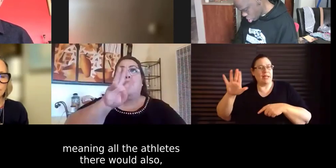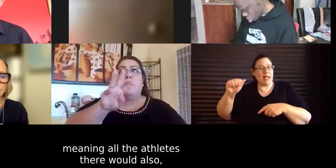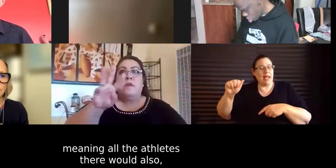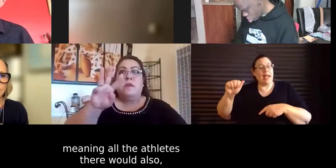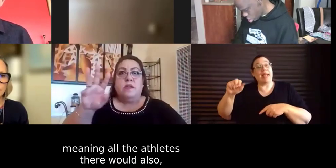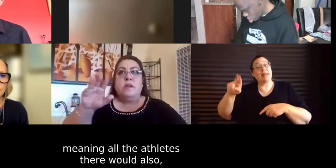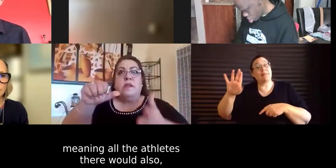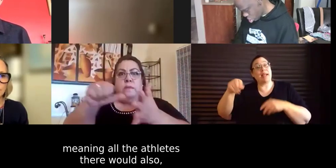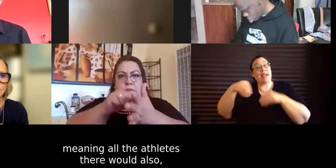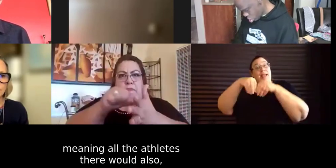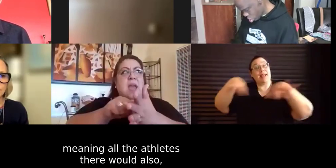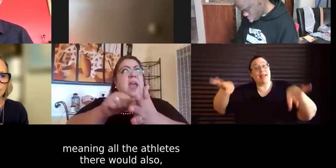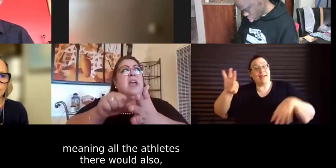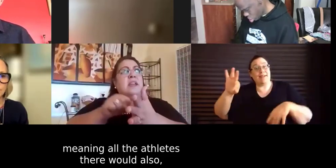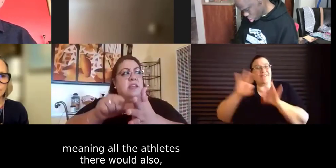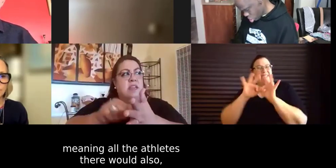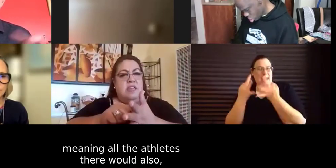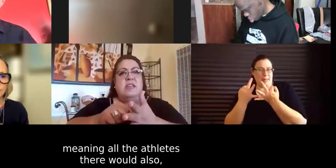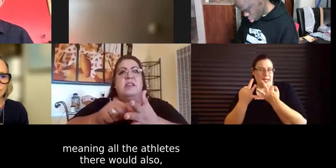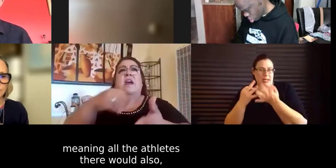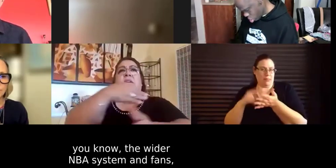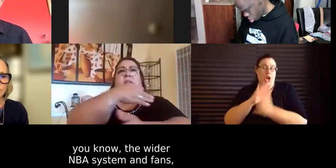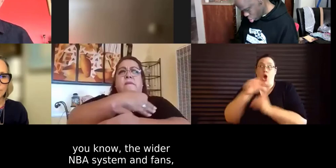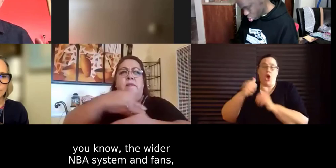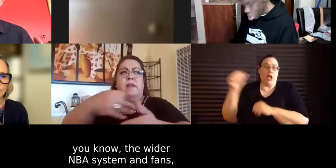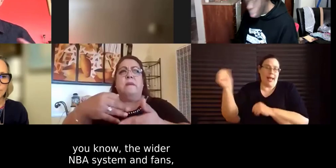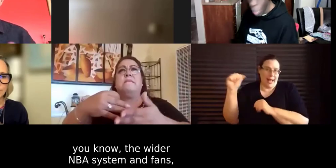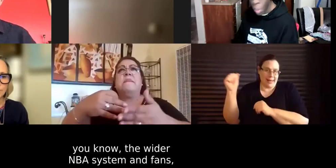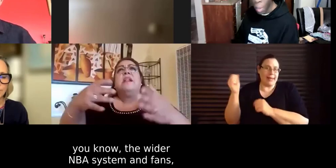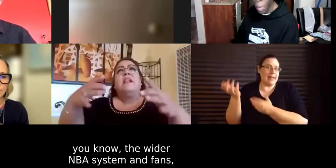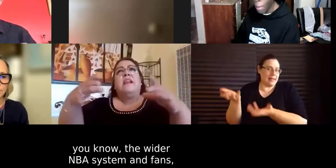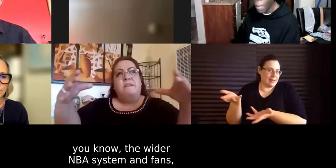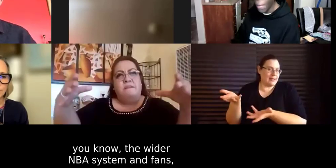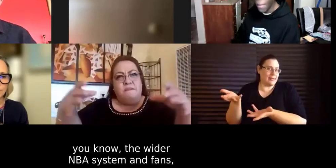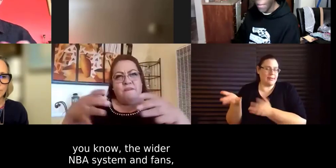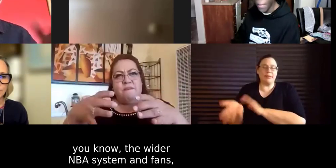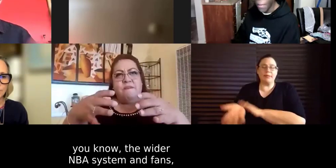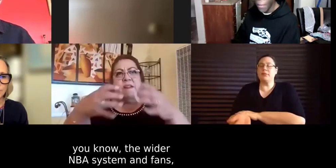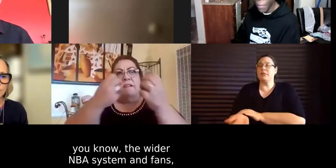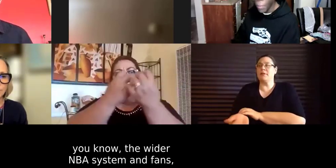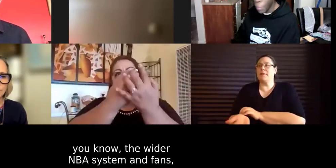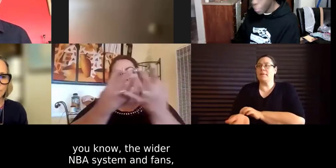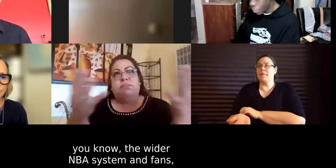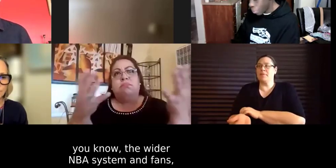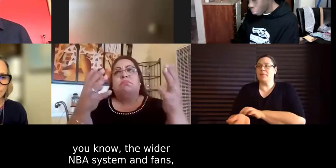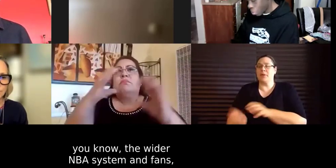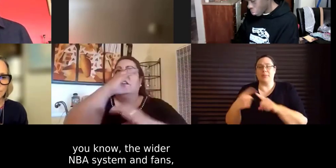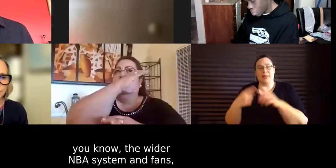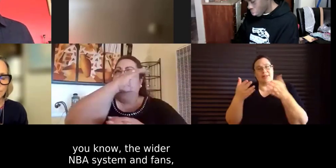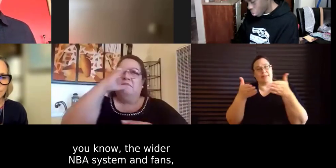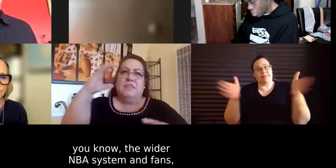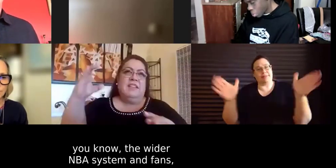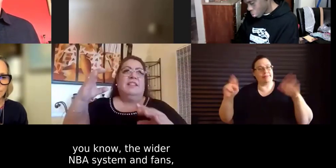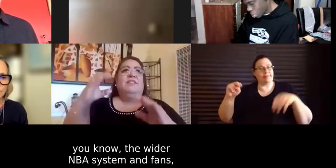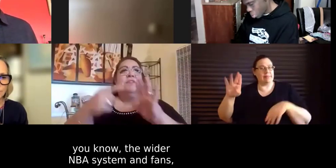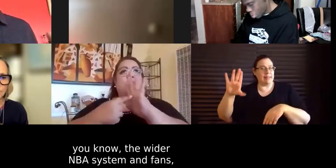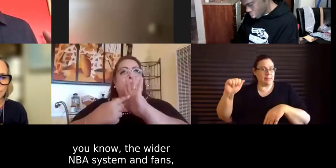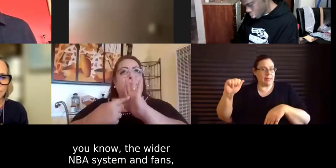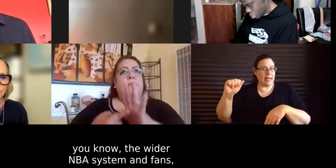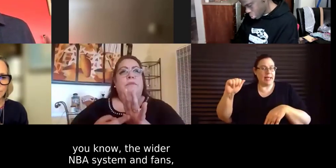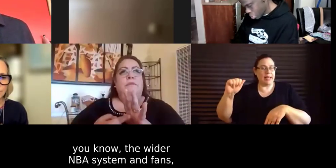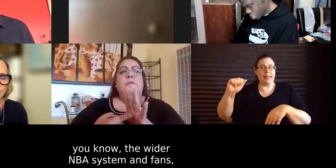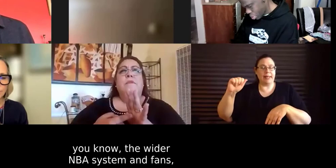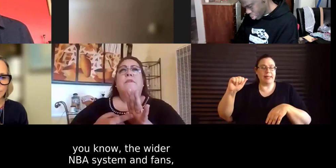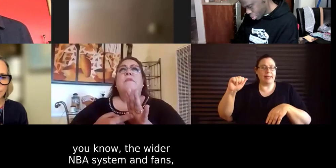all the athletes there but also you know the the wider nba uh